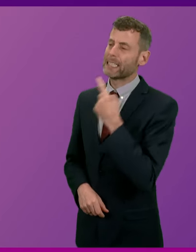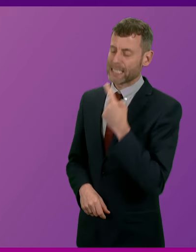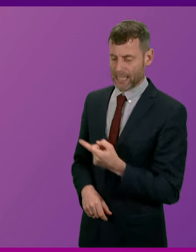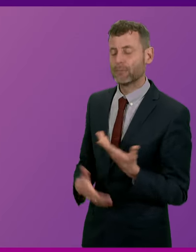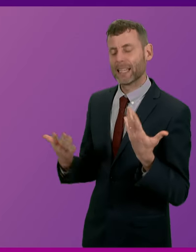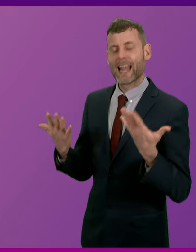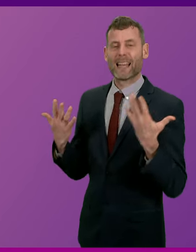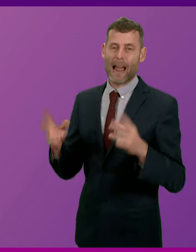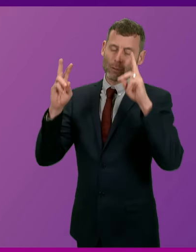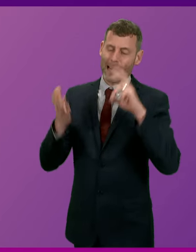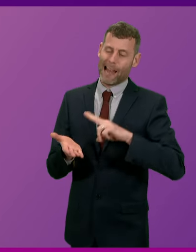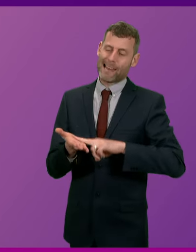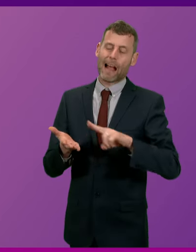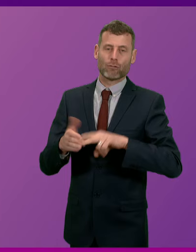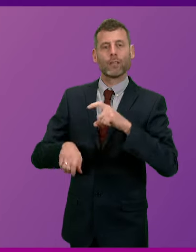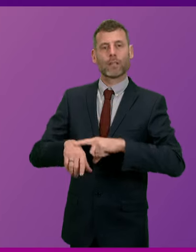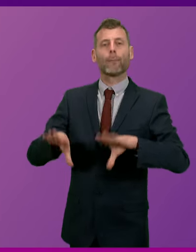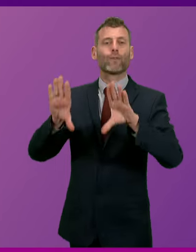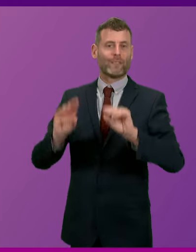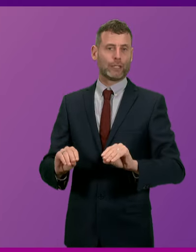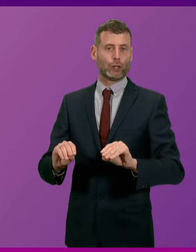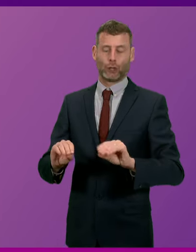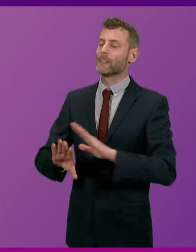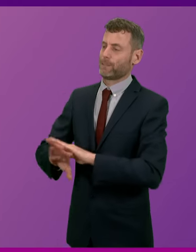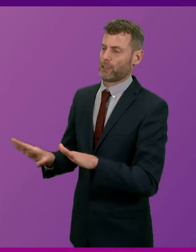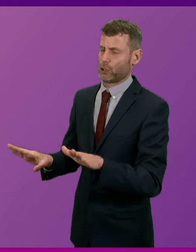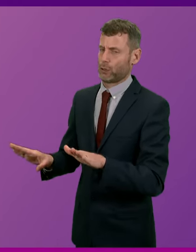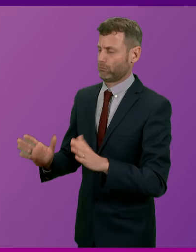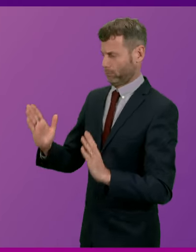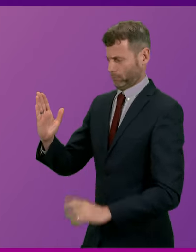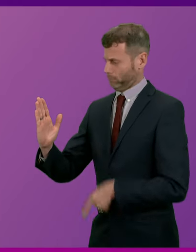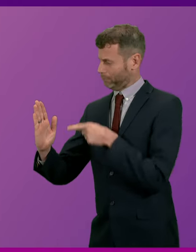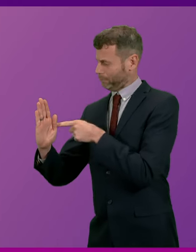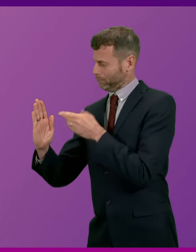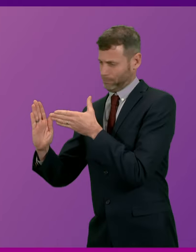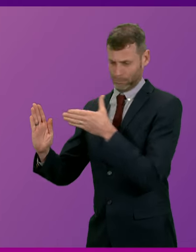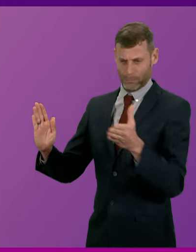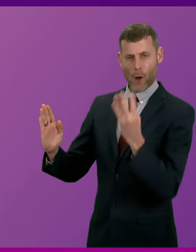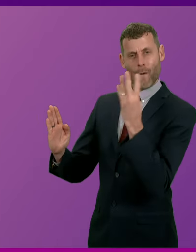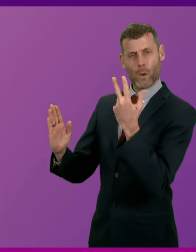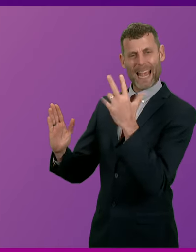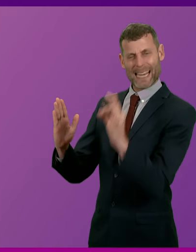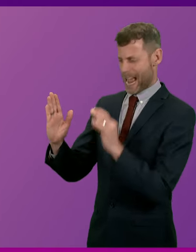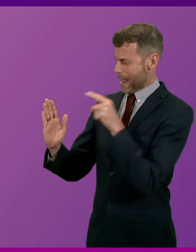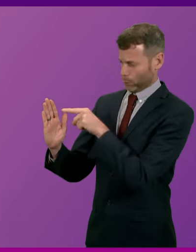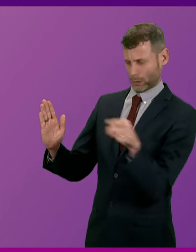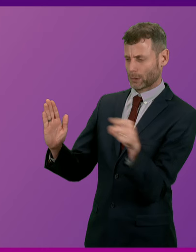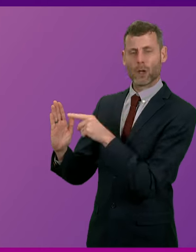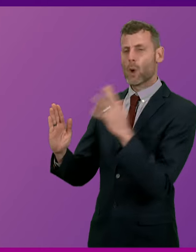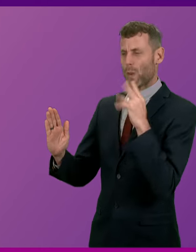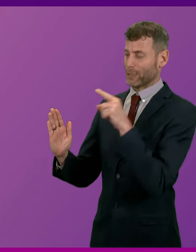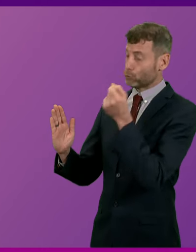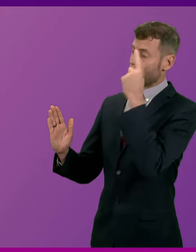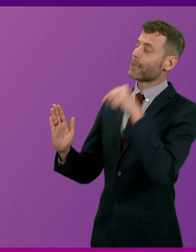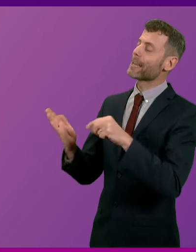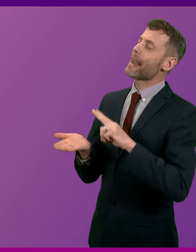a natural conclusion. At what point in the last 48 hours did it come to its natural conclusion? Or